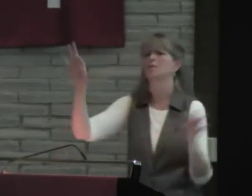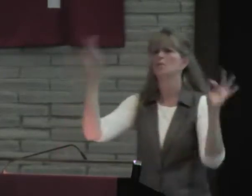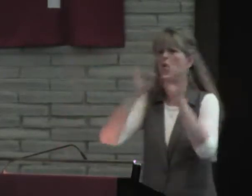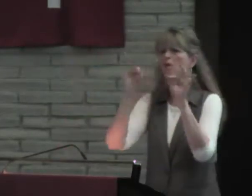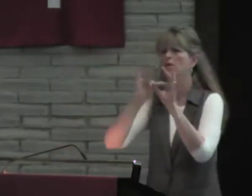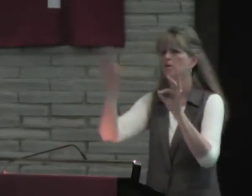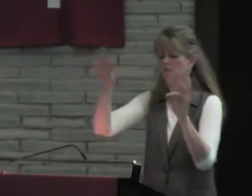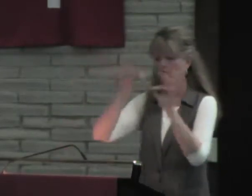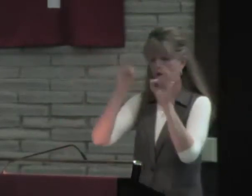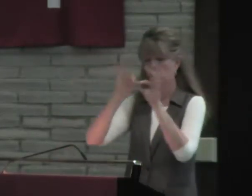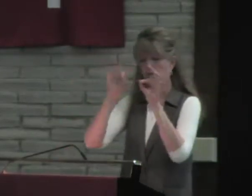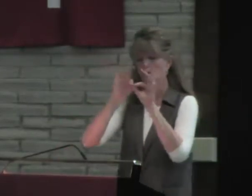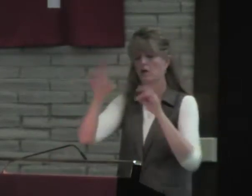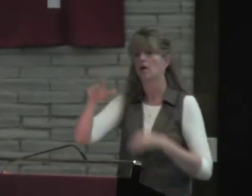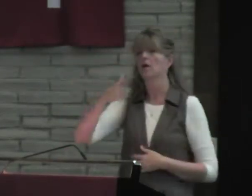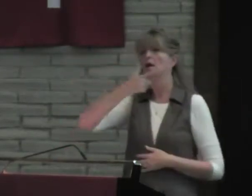So I like this. I think this is important